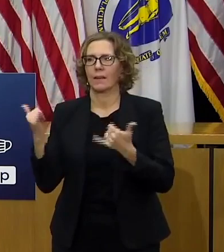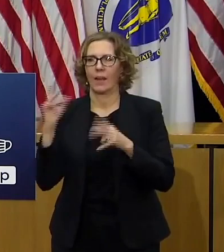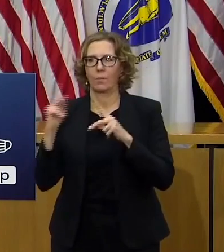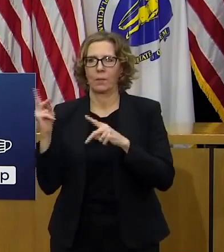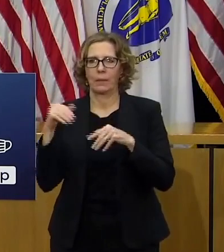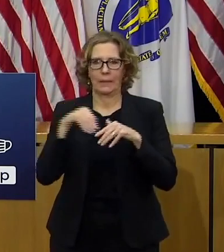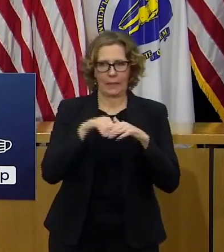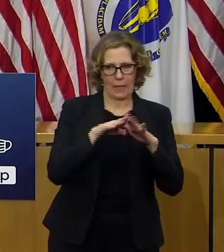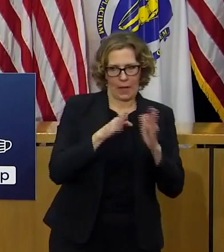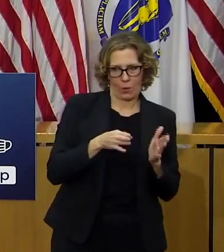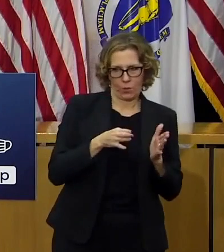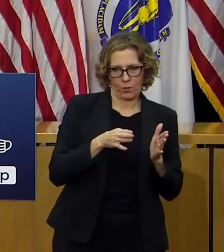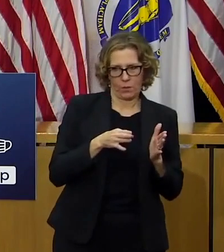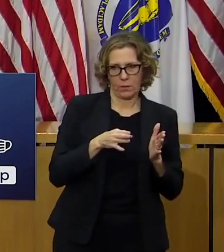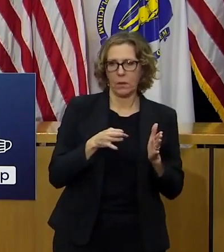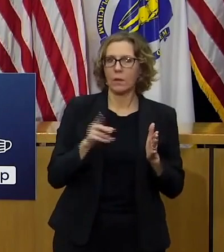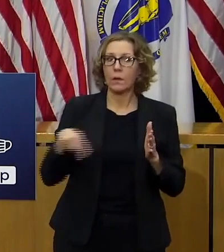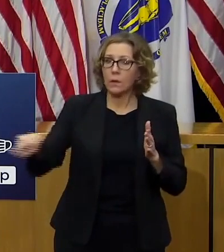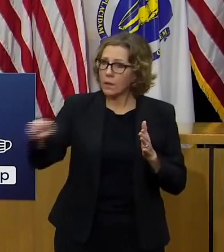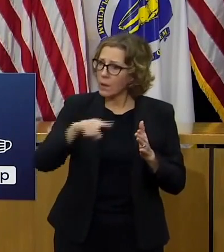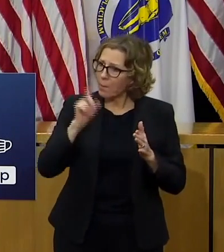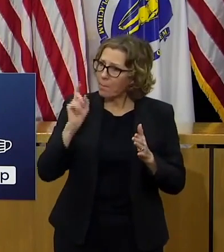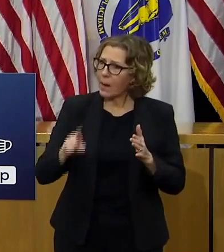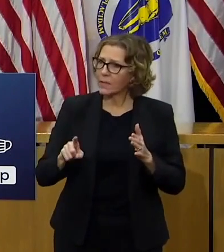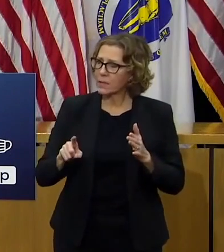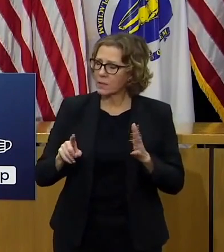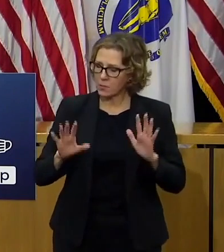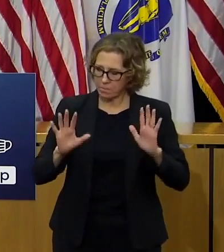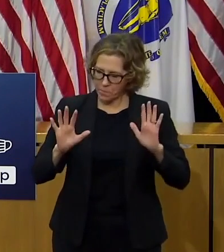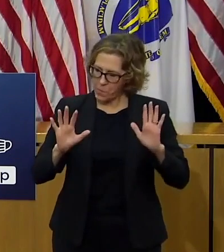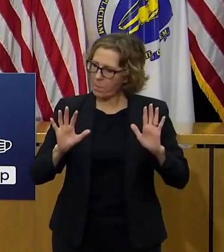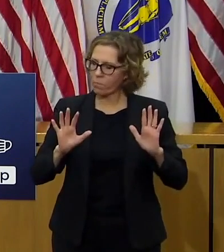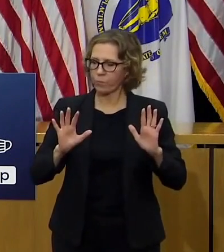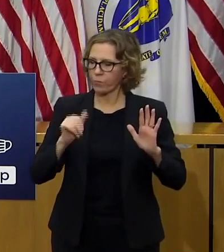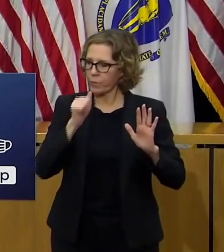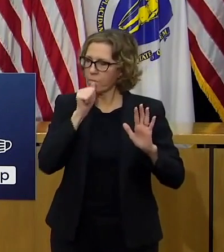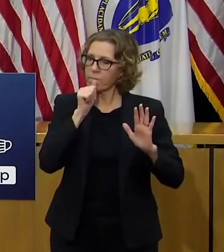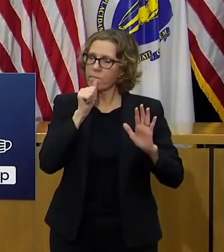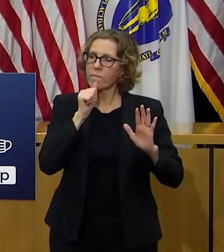game and as we head into this holiday season even more so